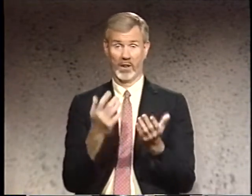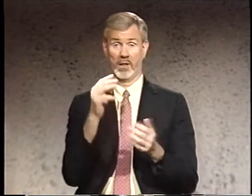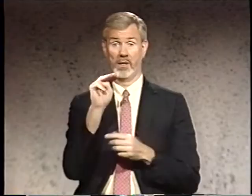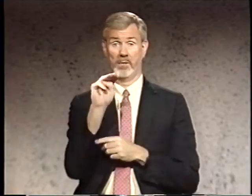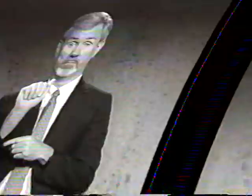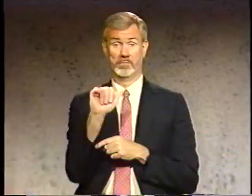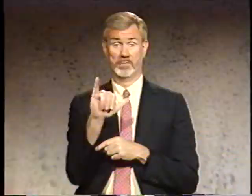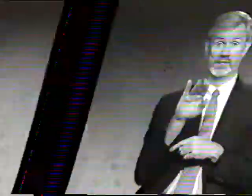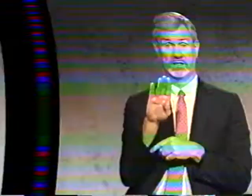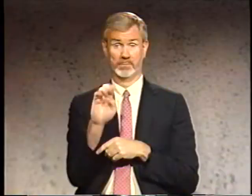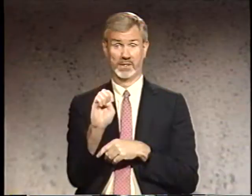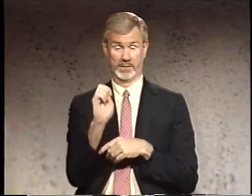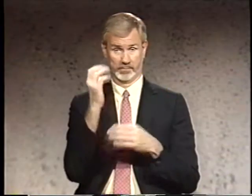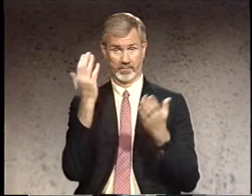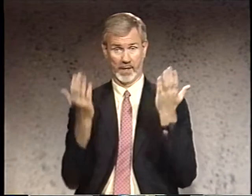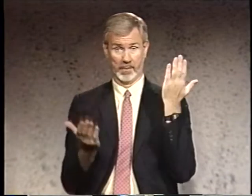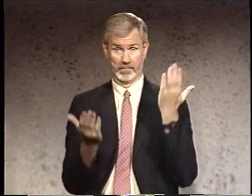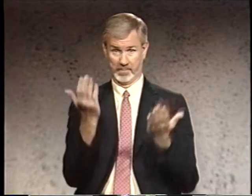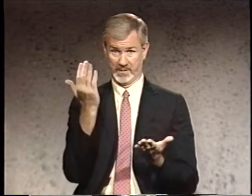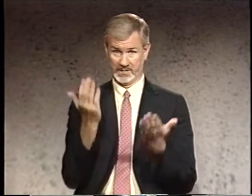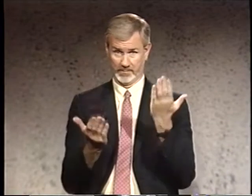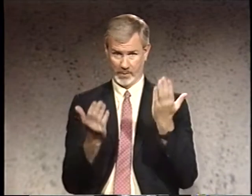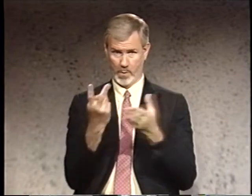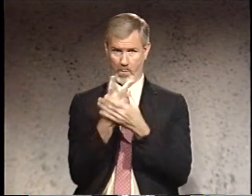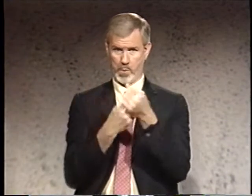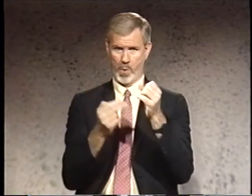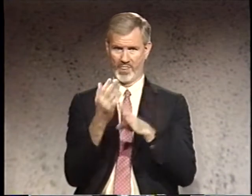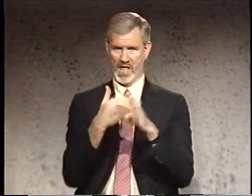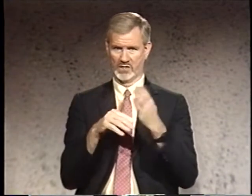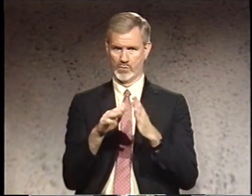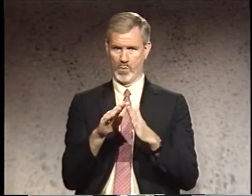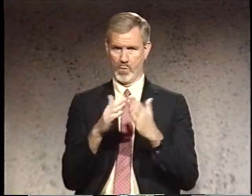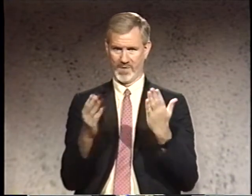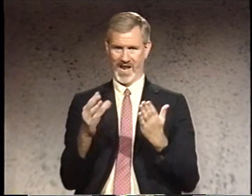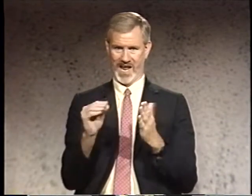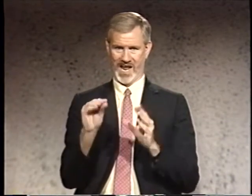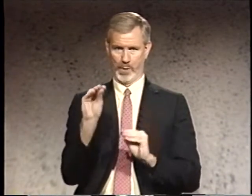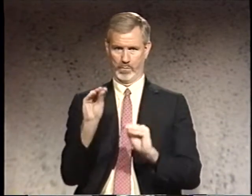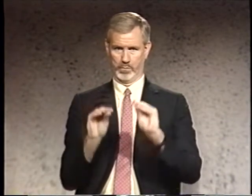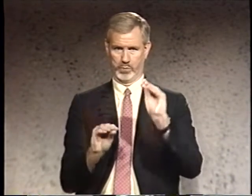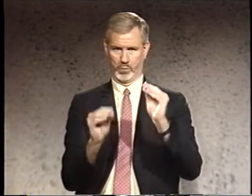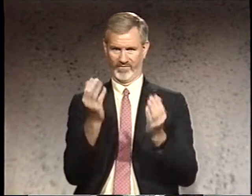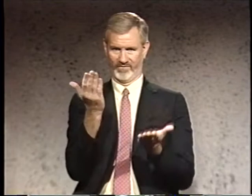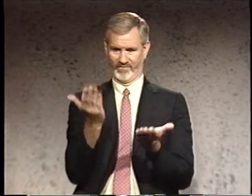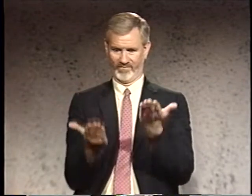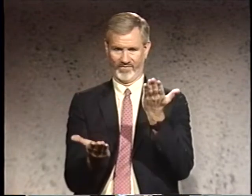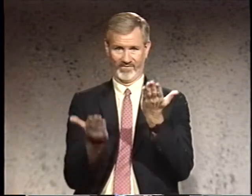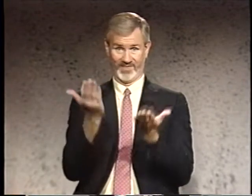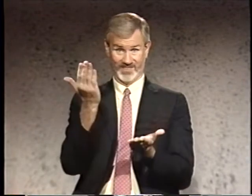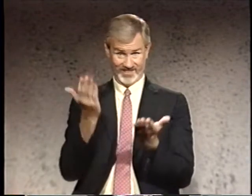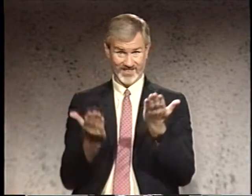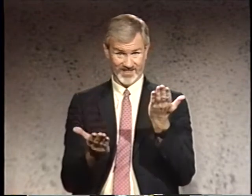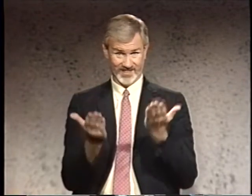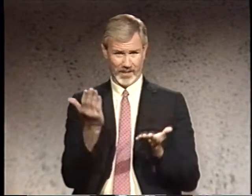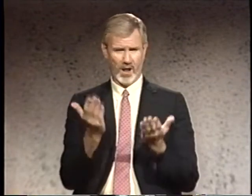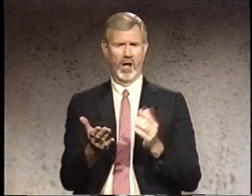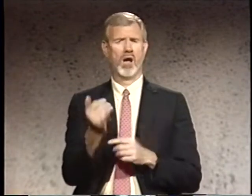examples. Maybe both hands are open and move up and down with an alternating movement.